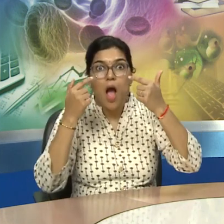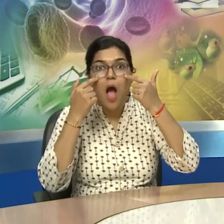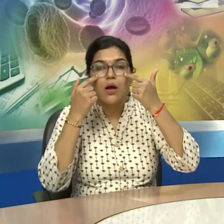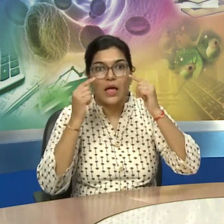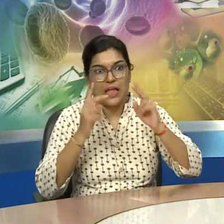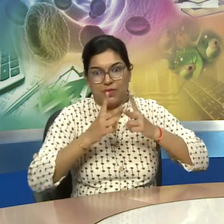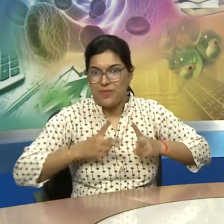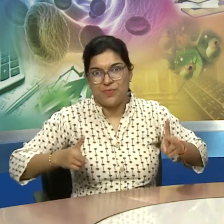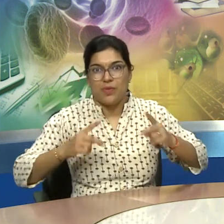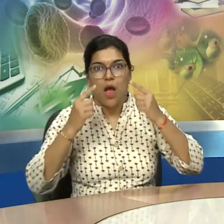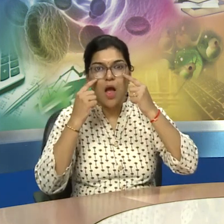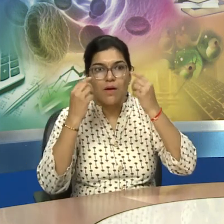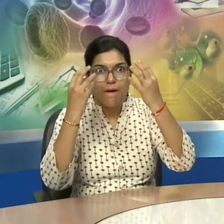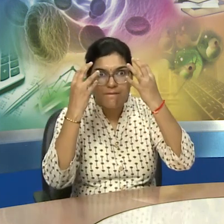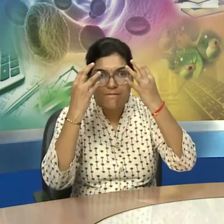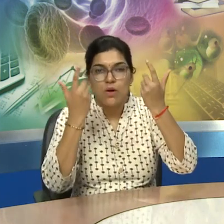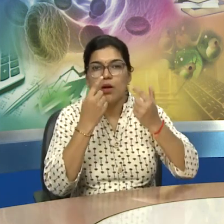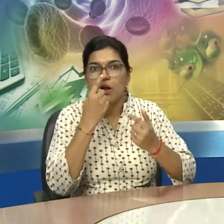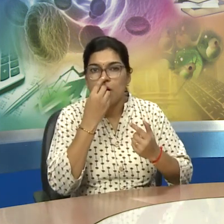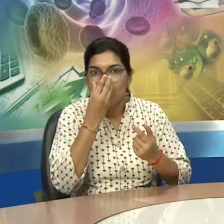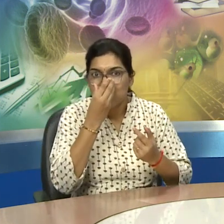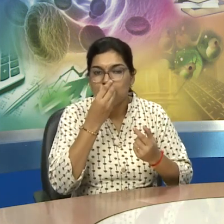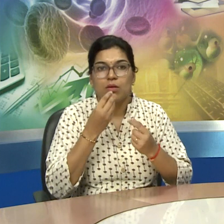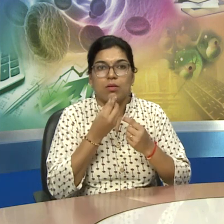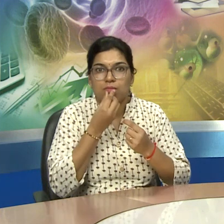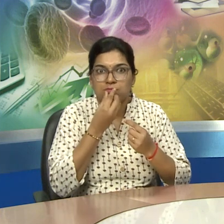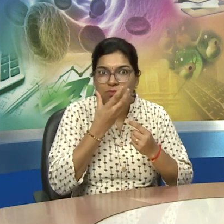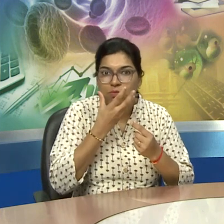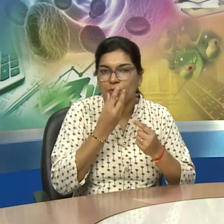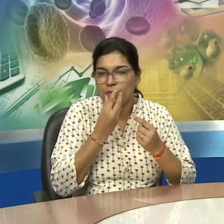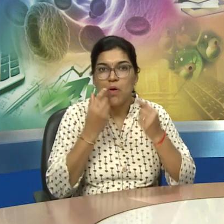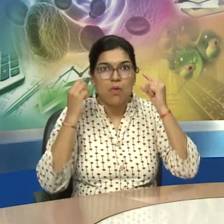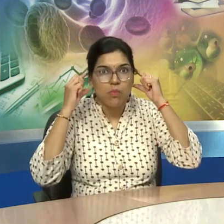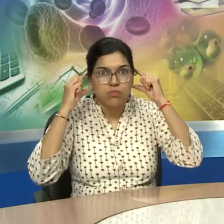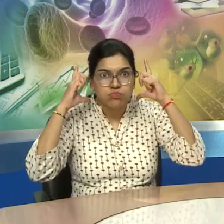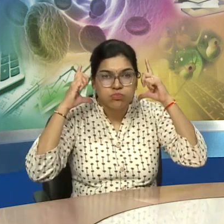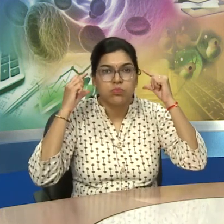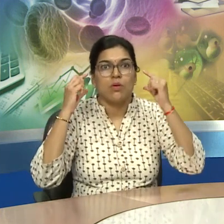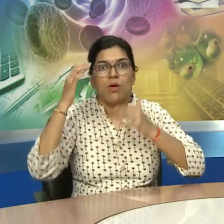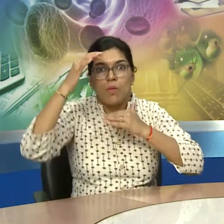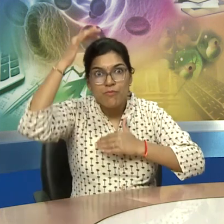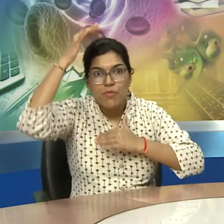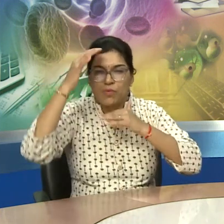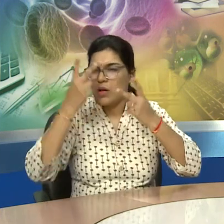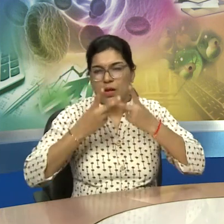modern human and also they had have ridges above eyes like the apes